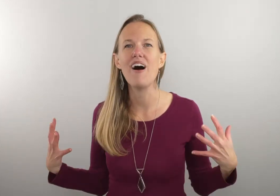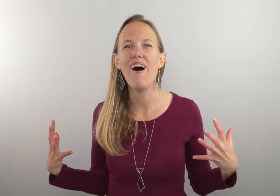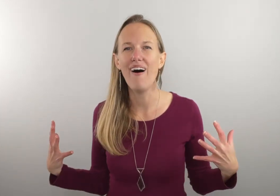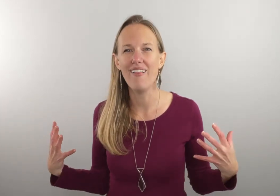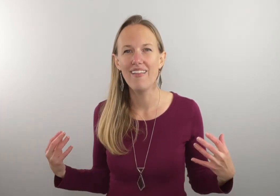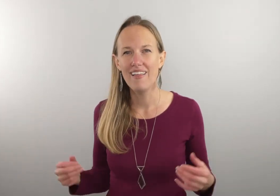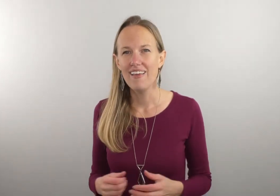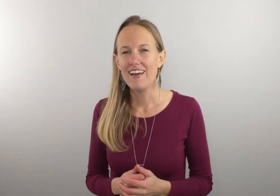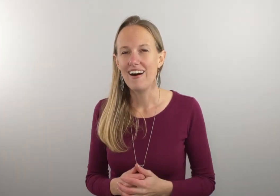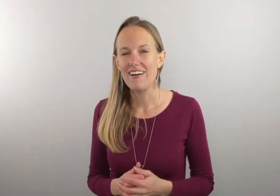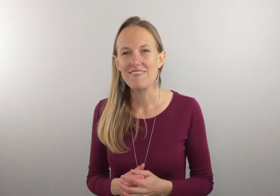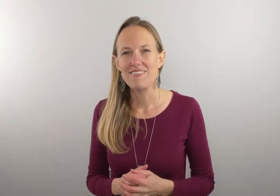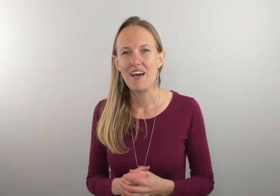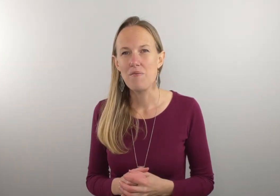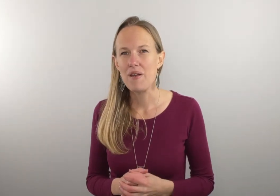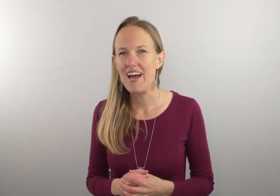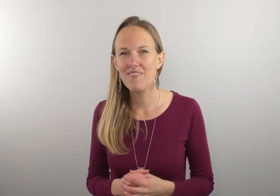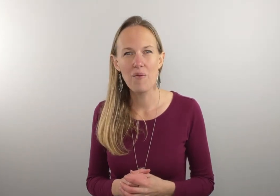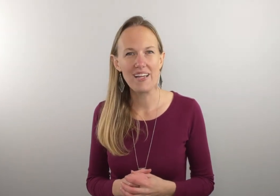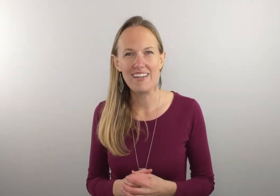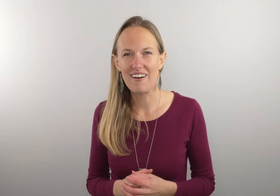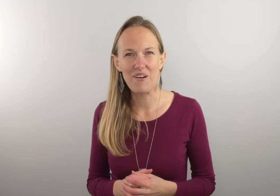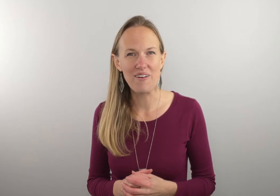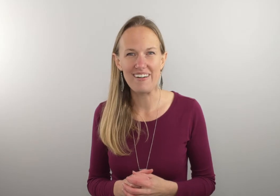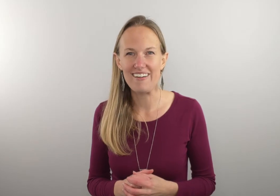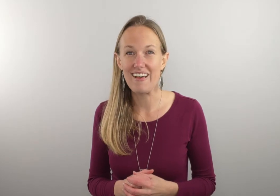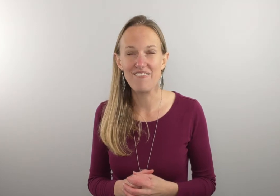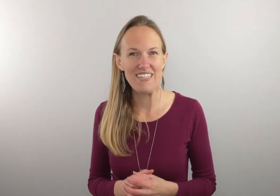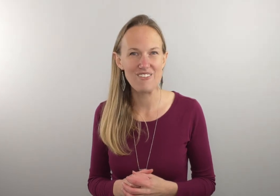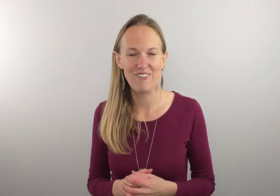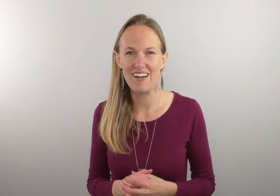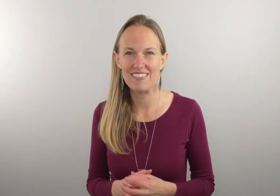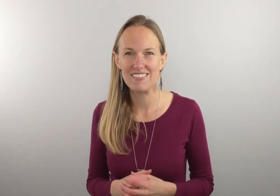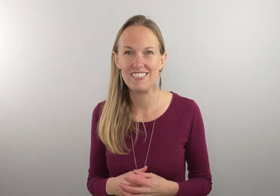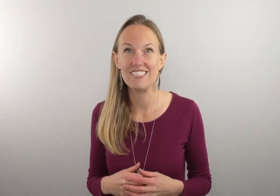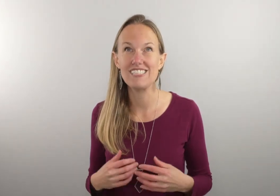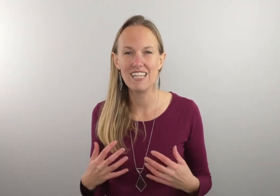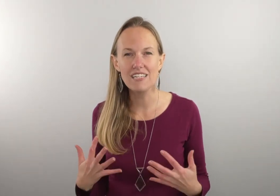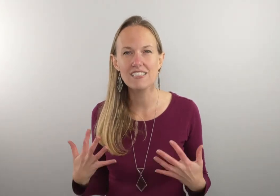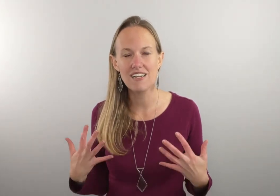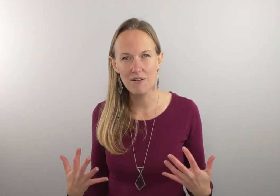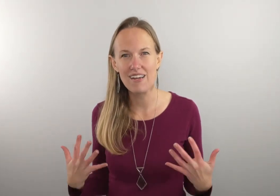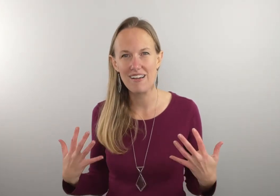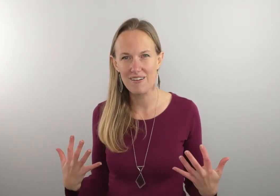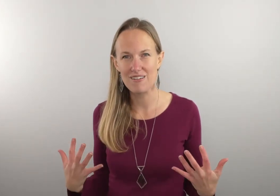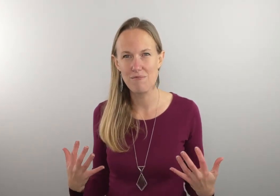all that we have won in our corner that fights for us is just such a great encouragement.